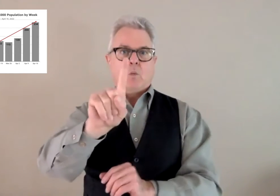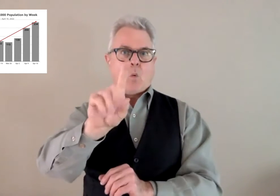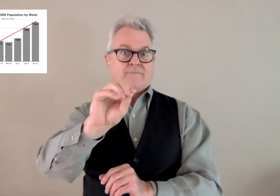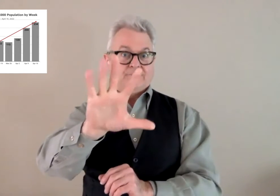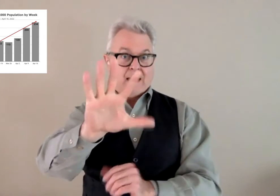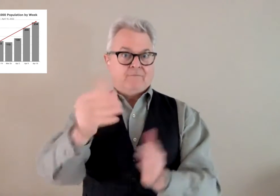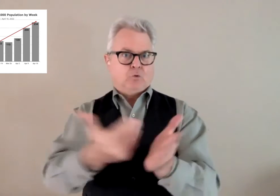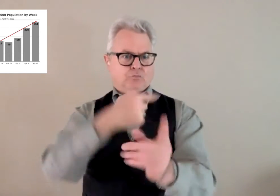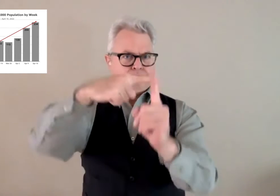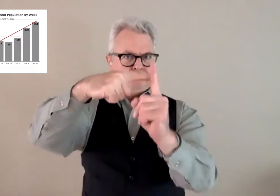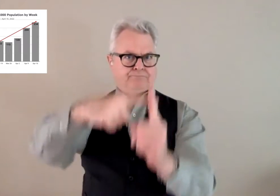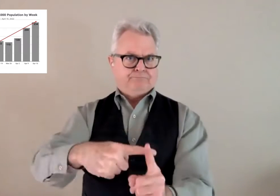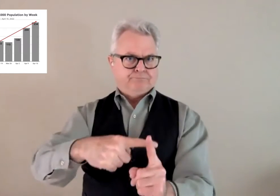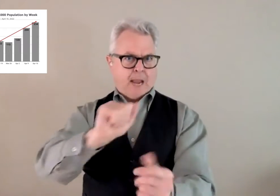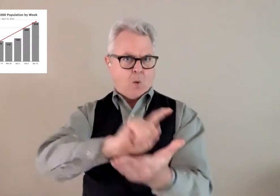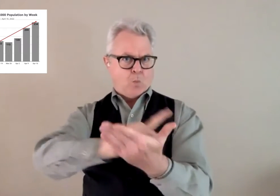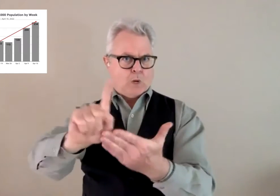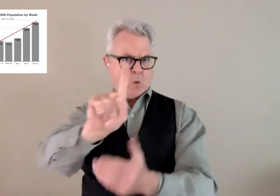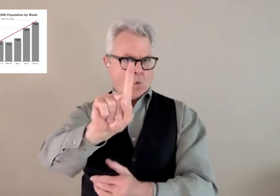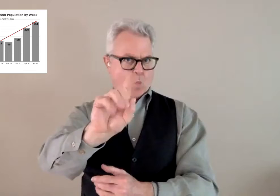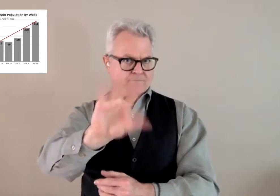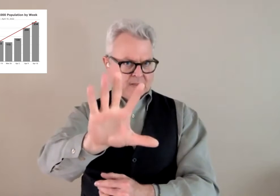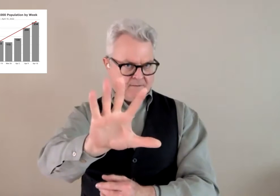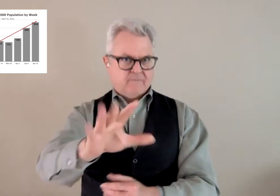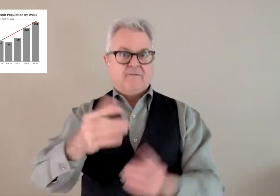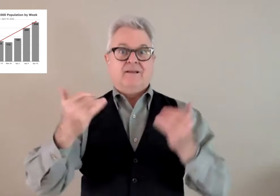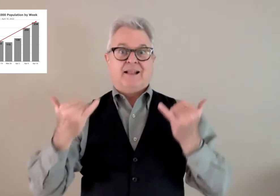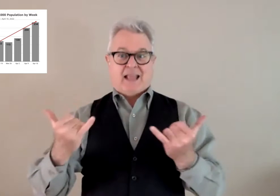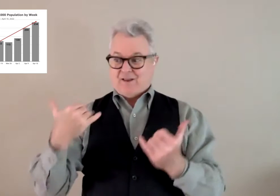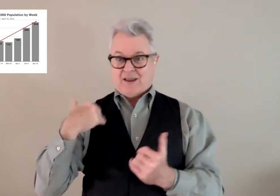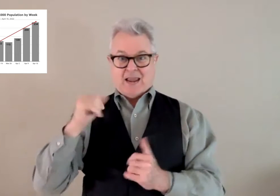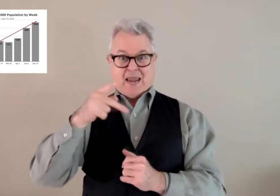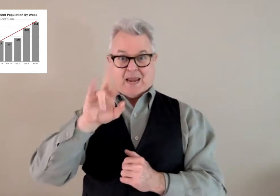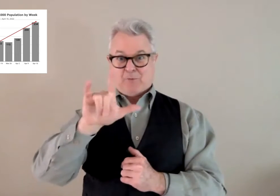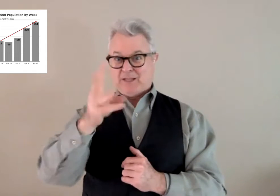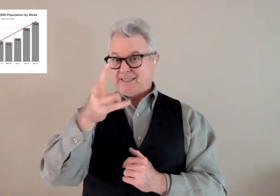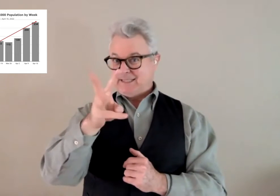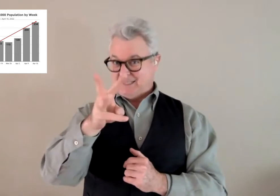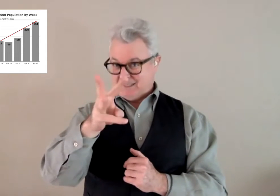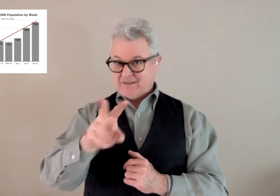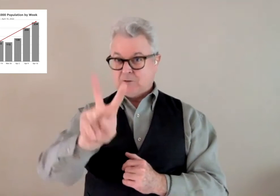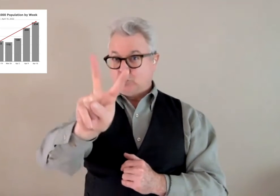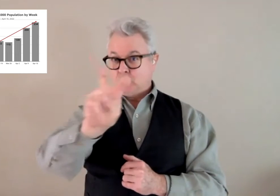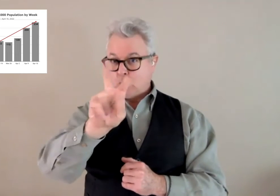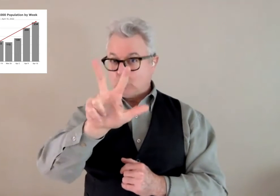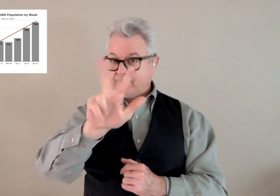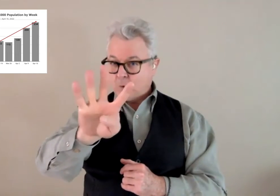Beginning back on March 12, we started with 105 new cases for the week. Now, as of April 16,